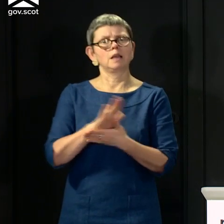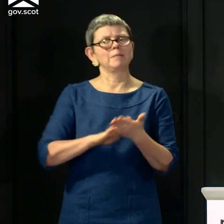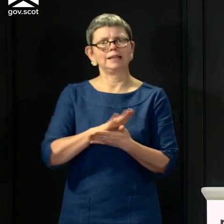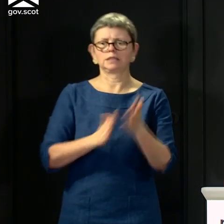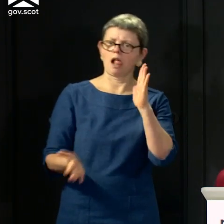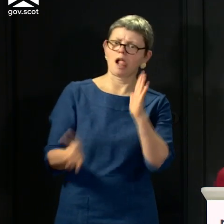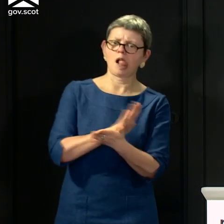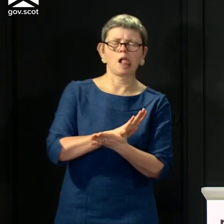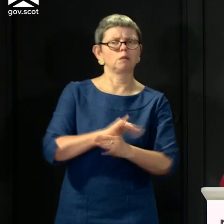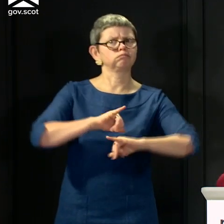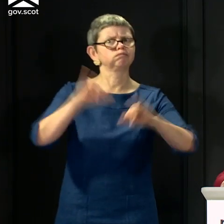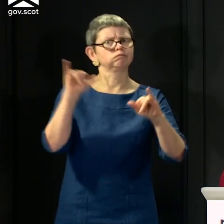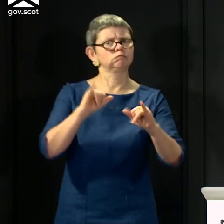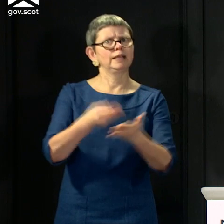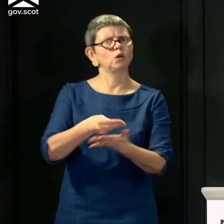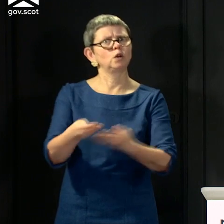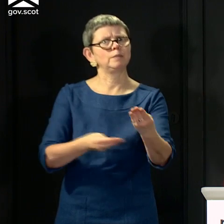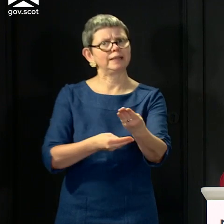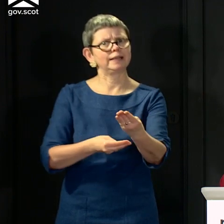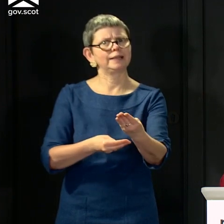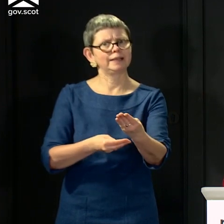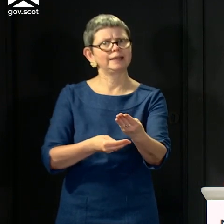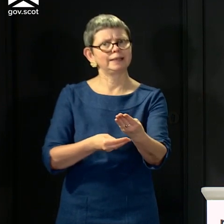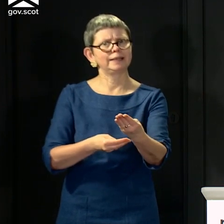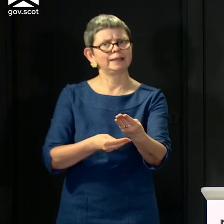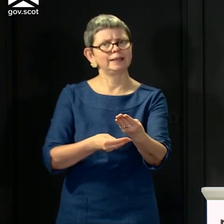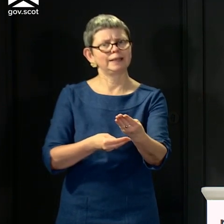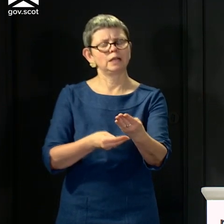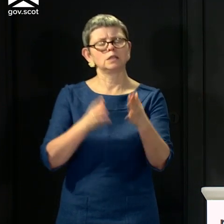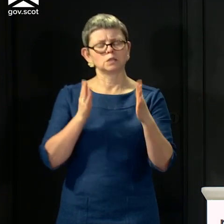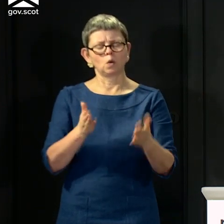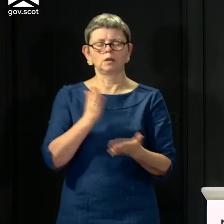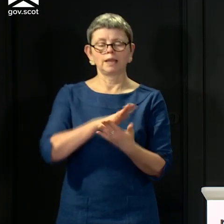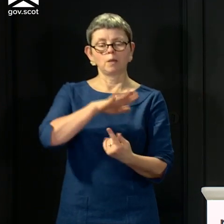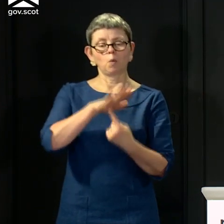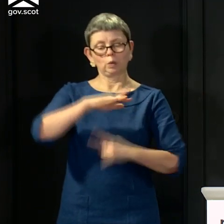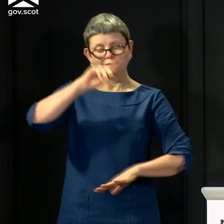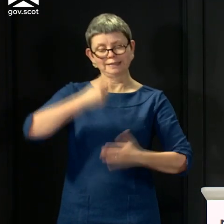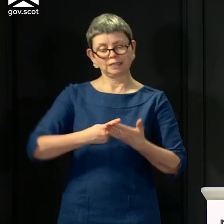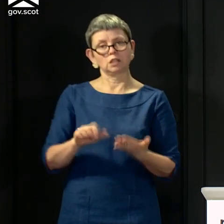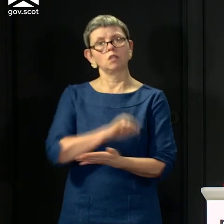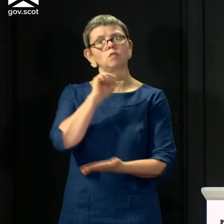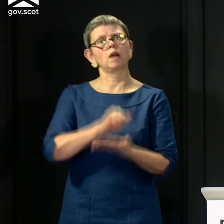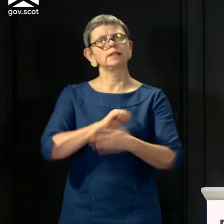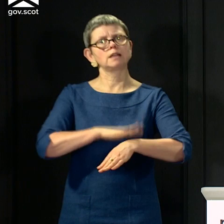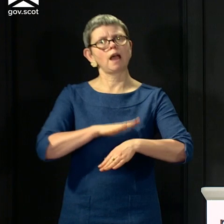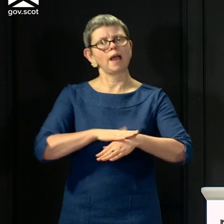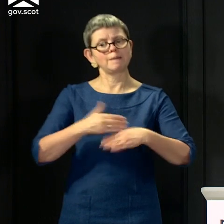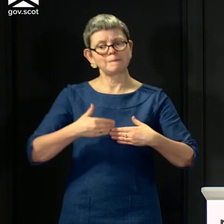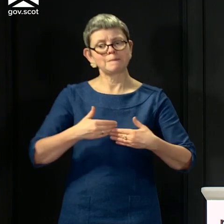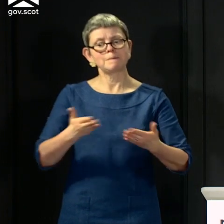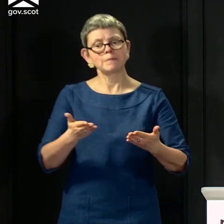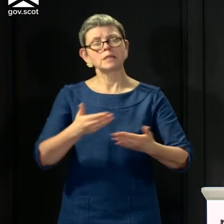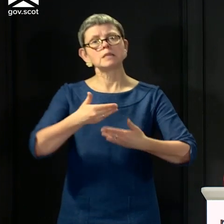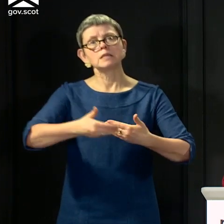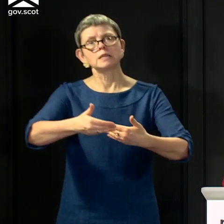this is not a trade-off between health and the economy. This is about getting these decisions right for all of that. In terms of how we deal with economic